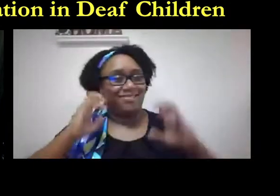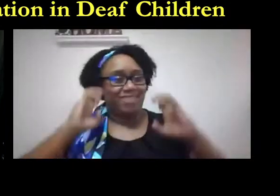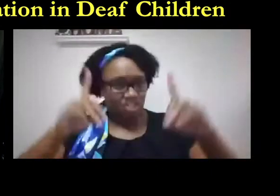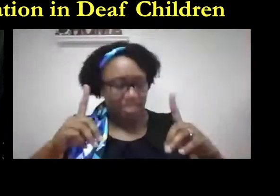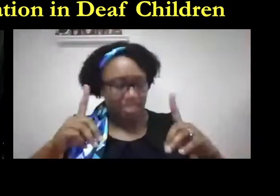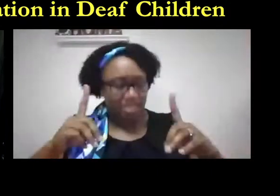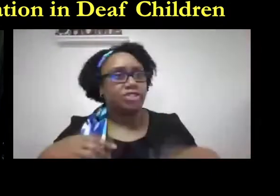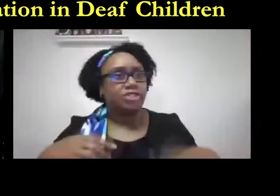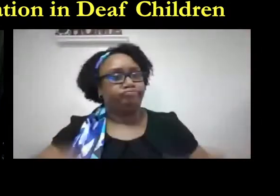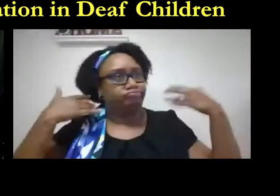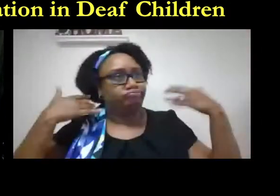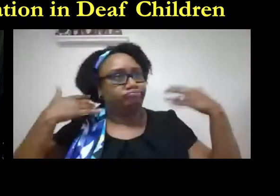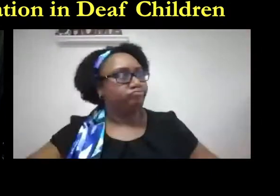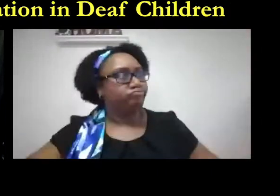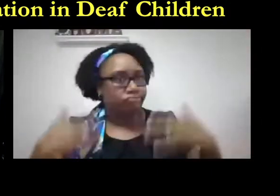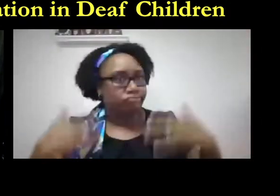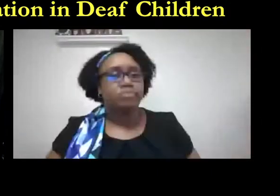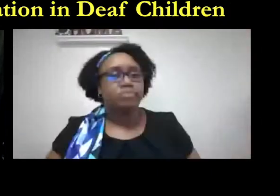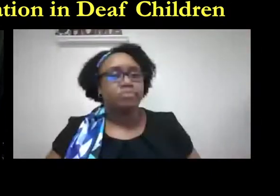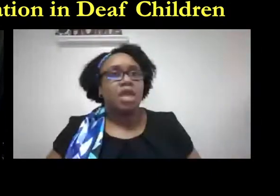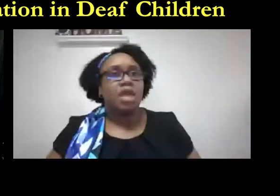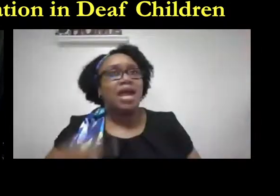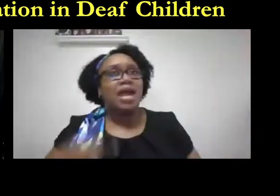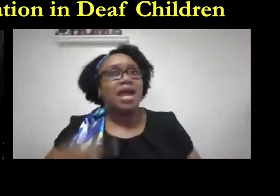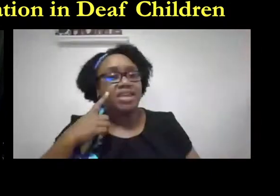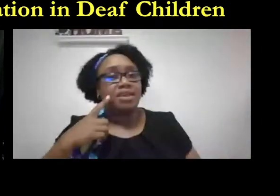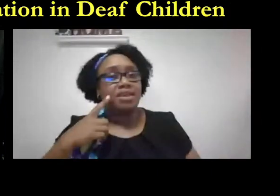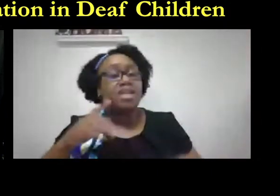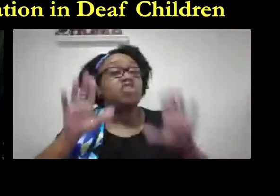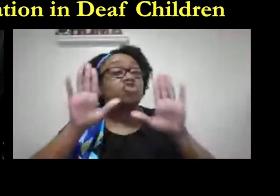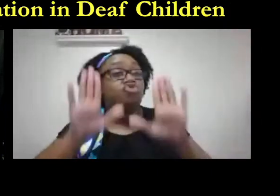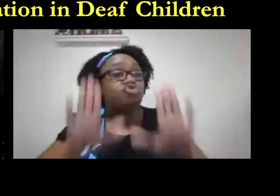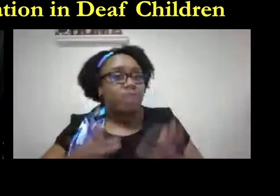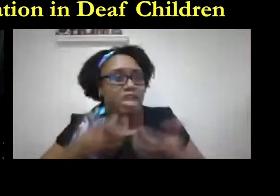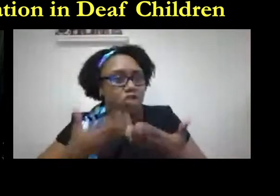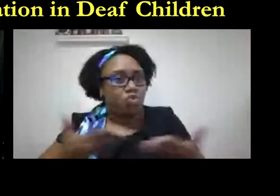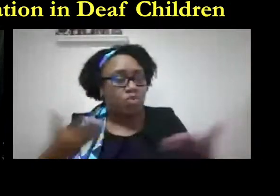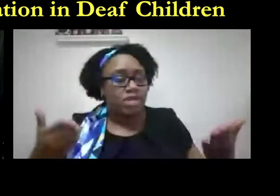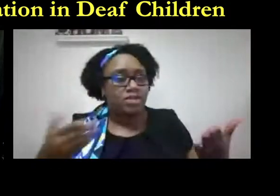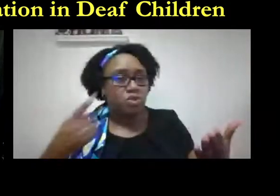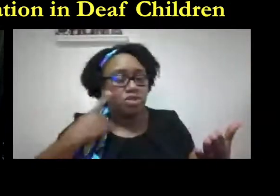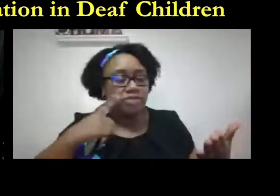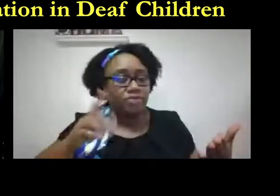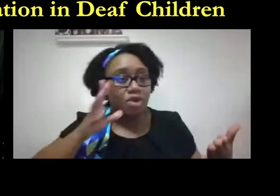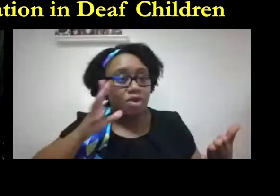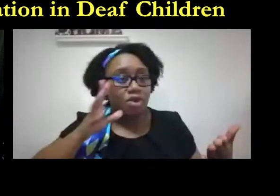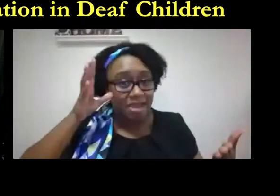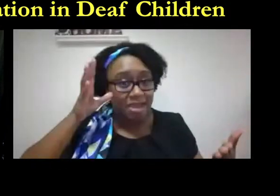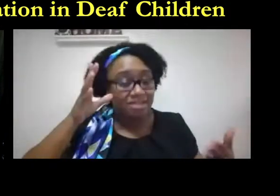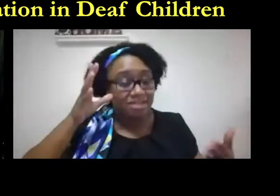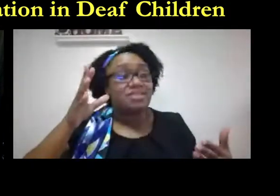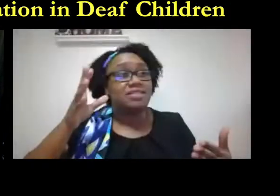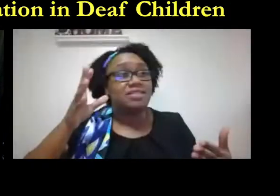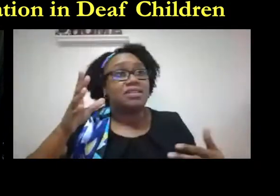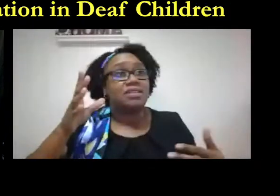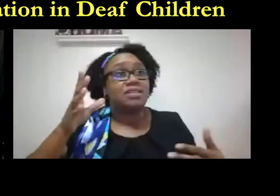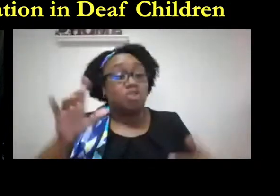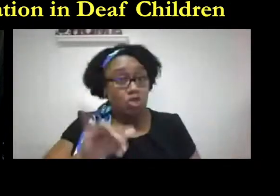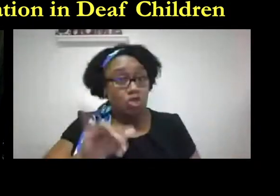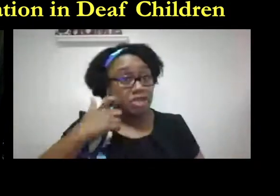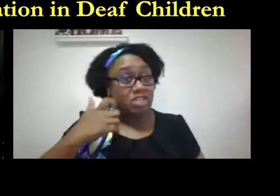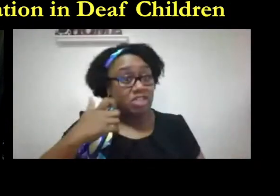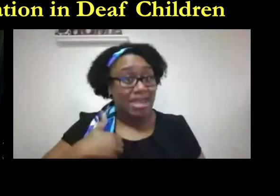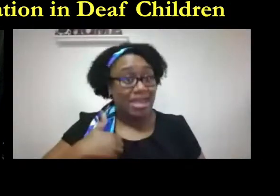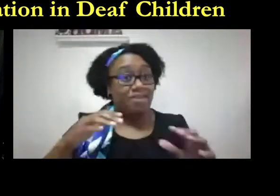extremely wonderful organization for professionals in the deaf field i think it's a